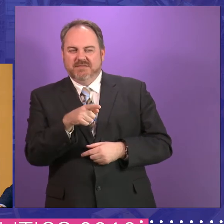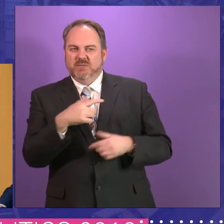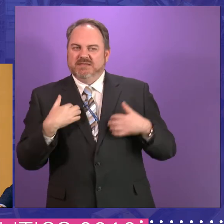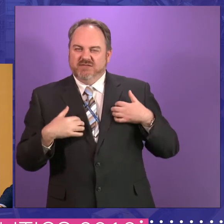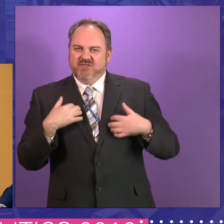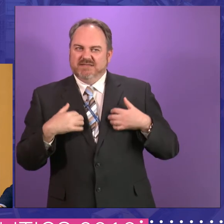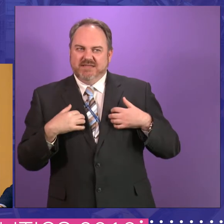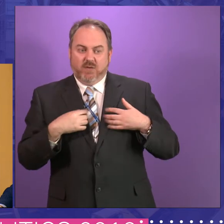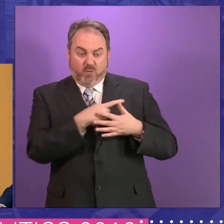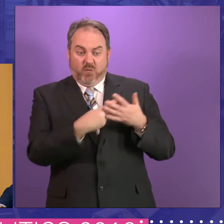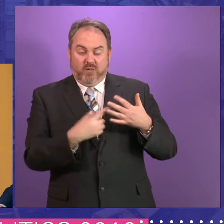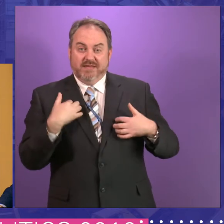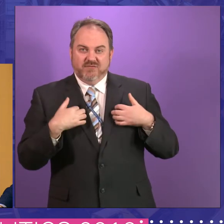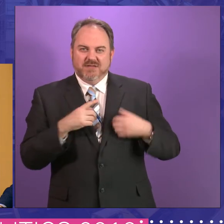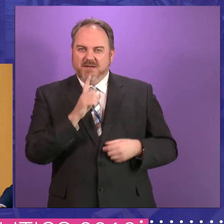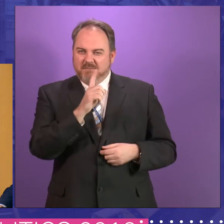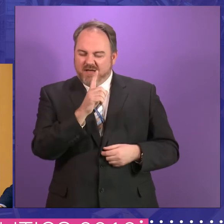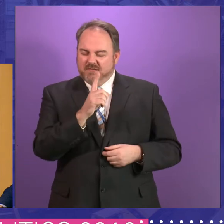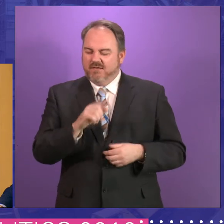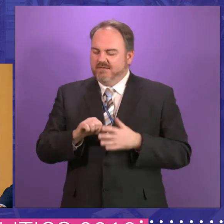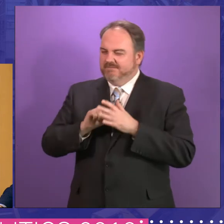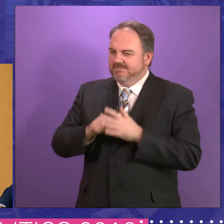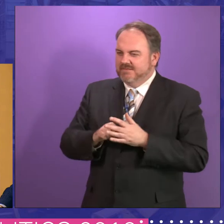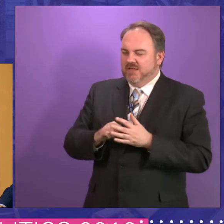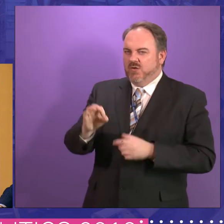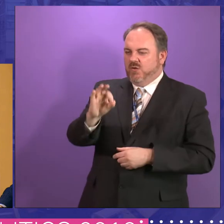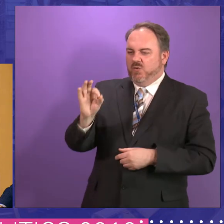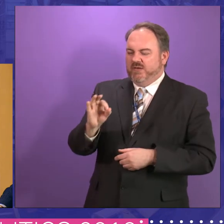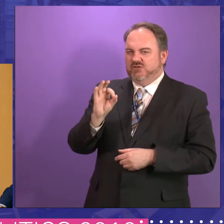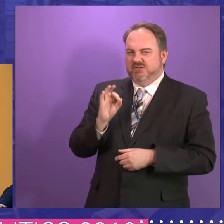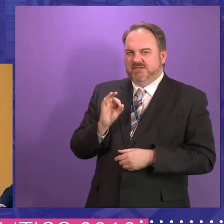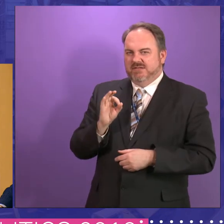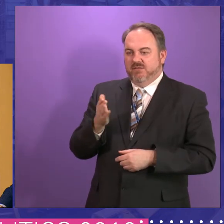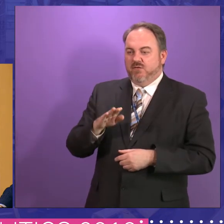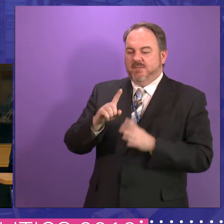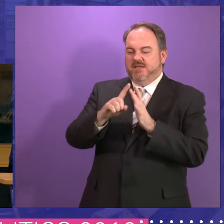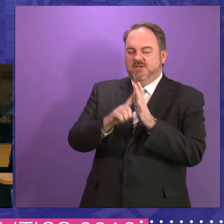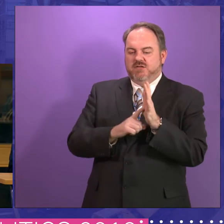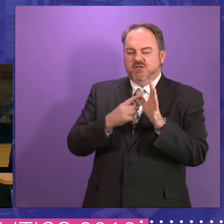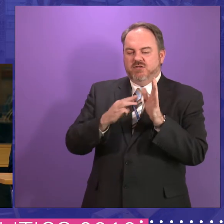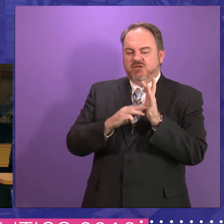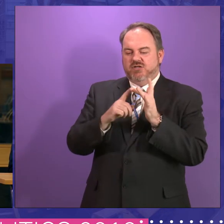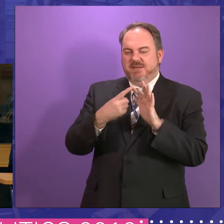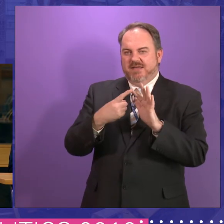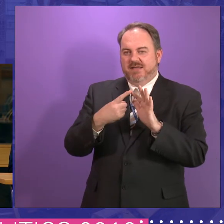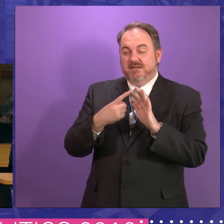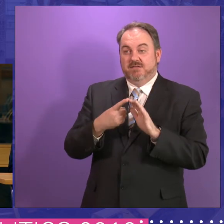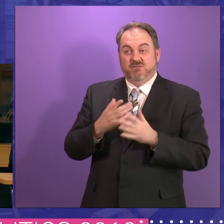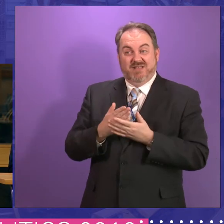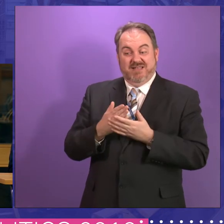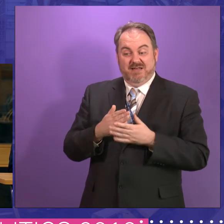questions, but the testing, the perplexing question from Jamie MacGregor. I have to say that Brexit